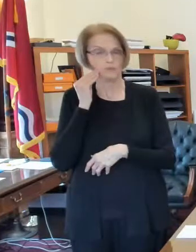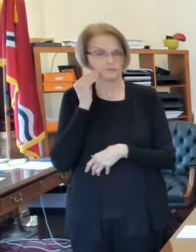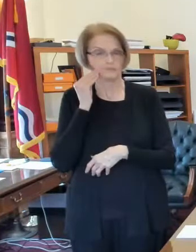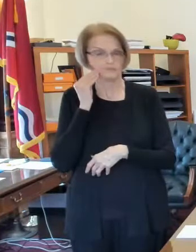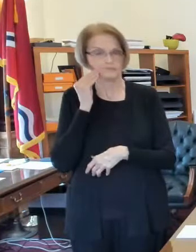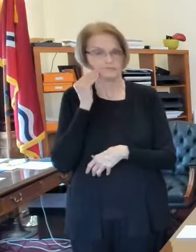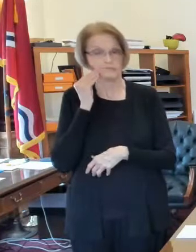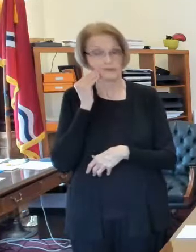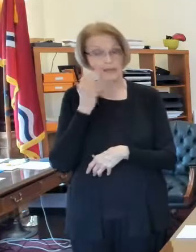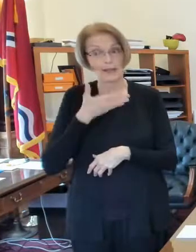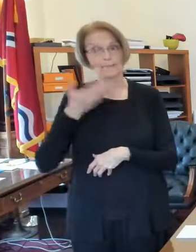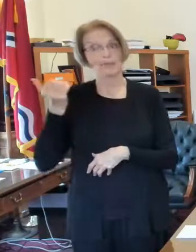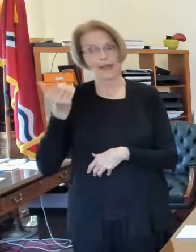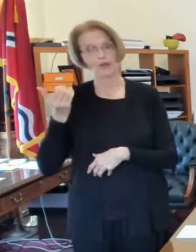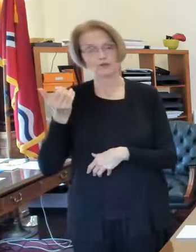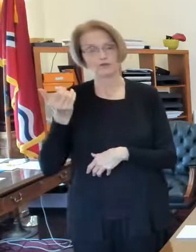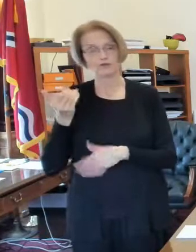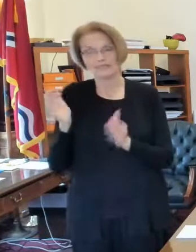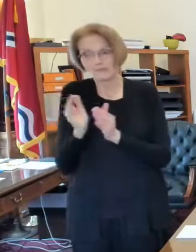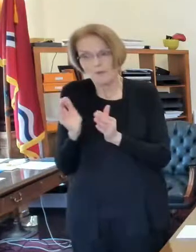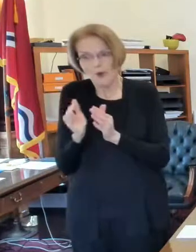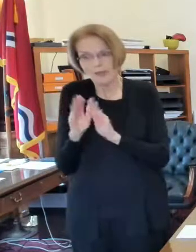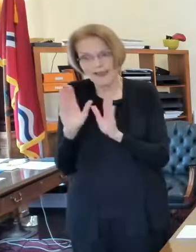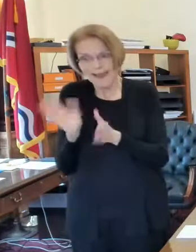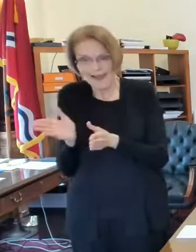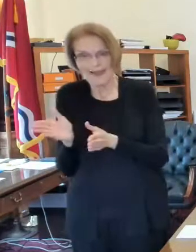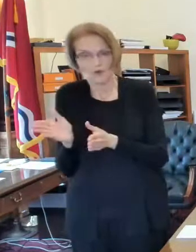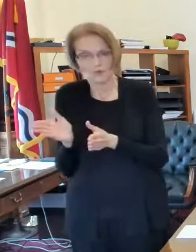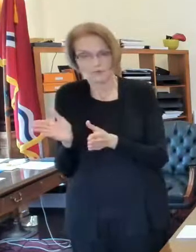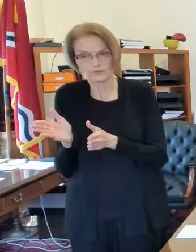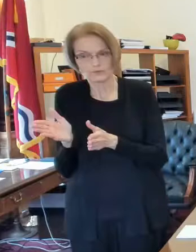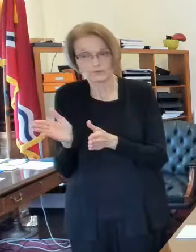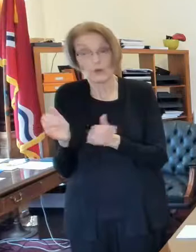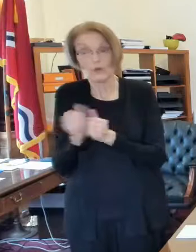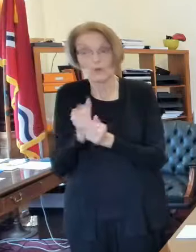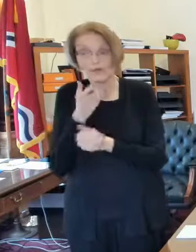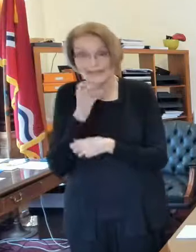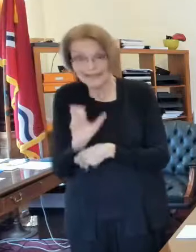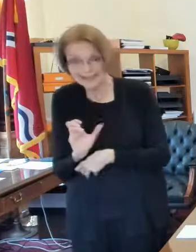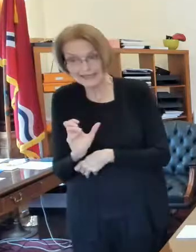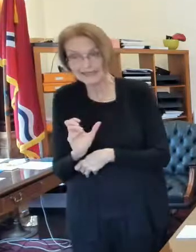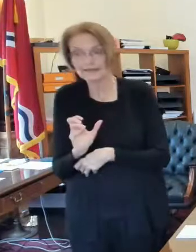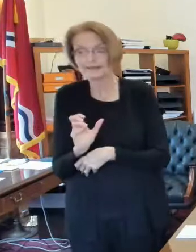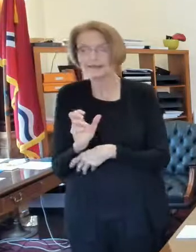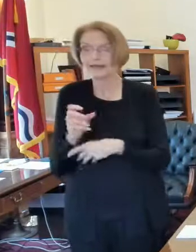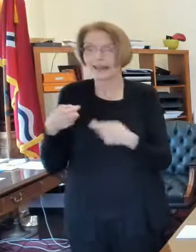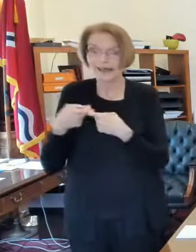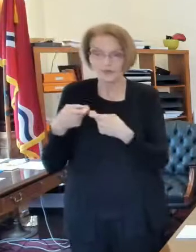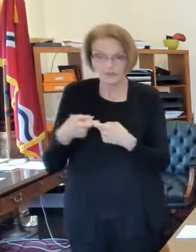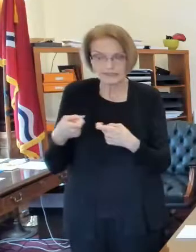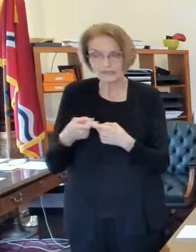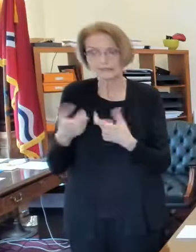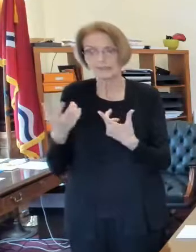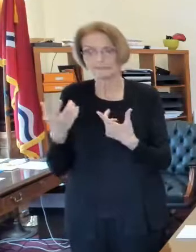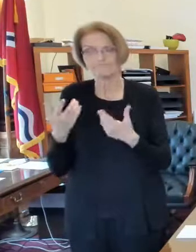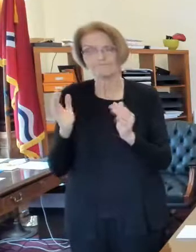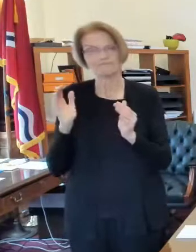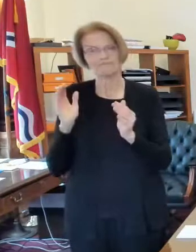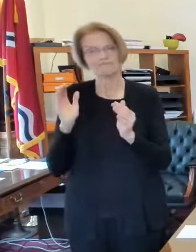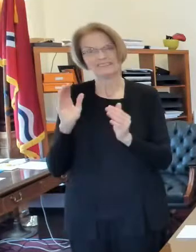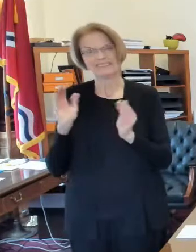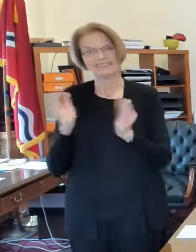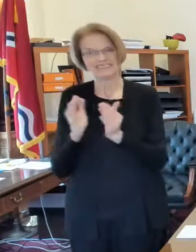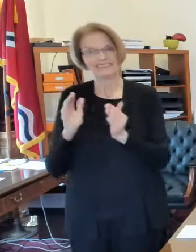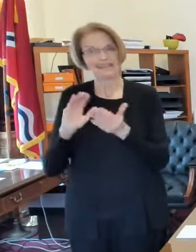certainly be better off in a small but heated with electricity uh tiny house